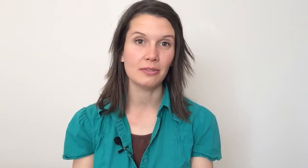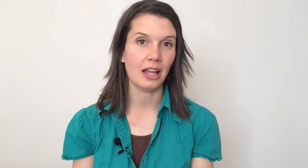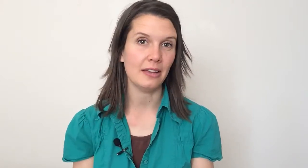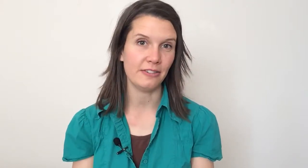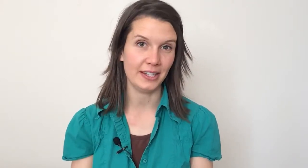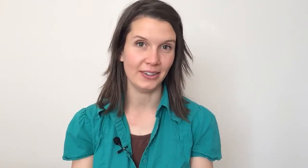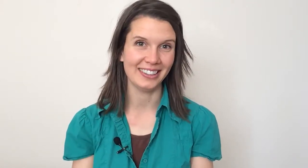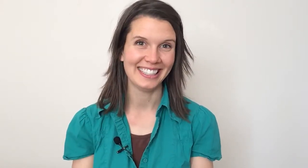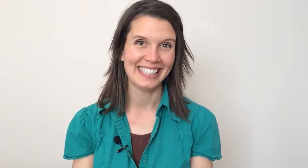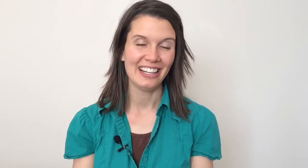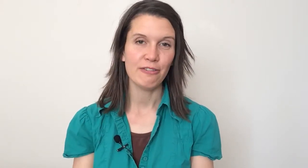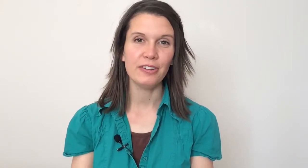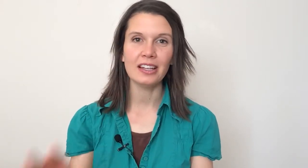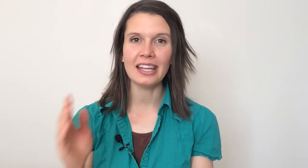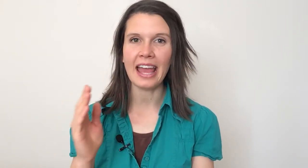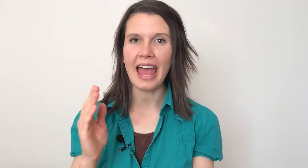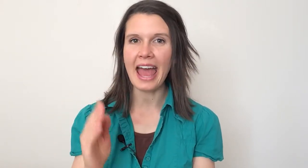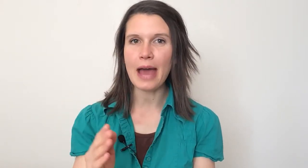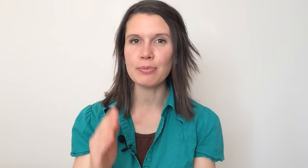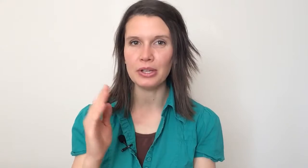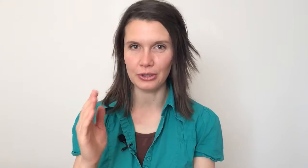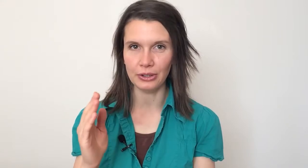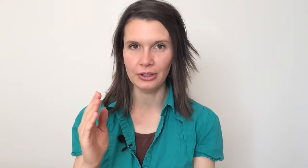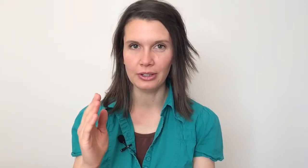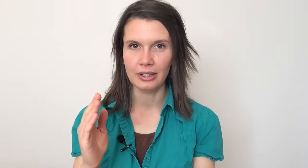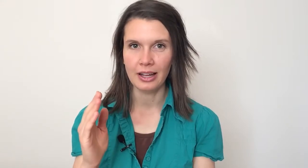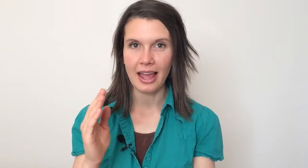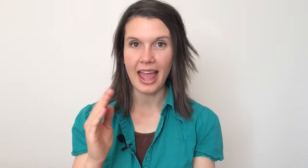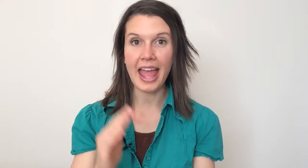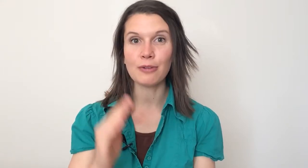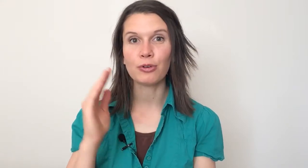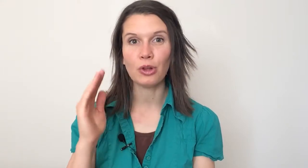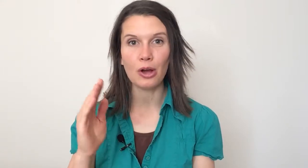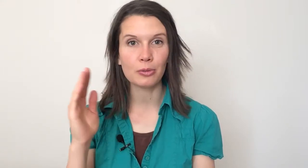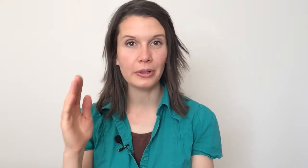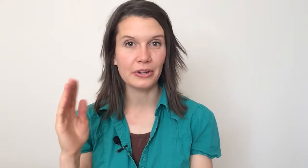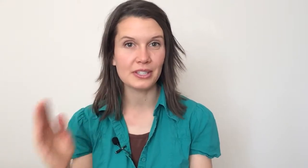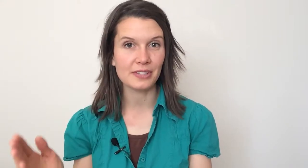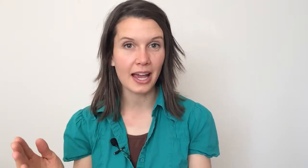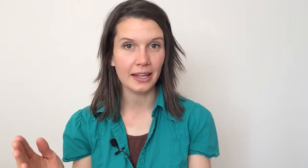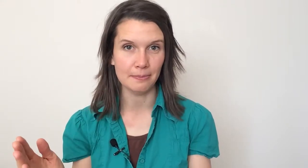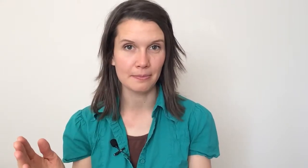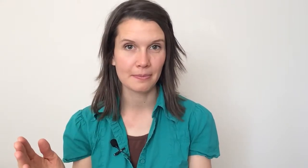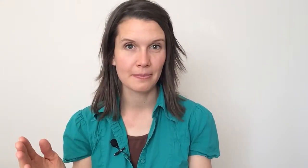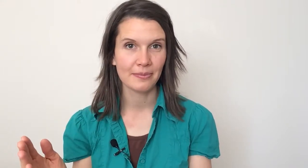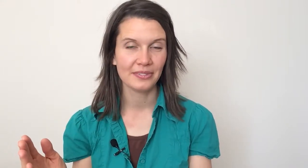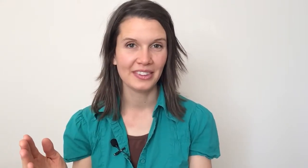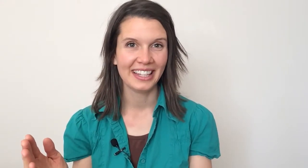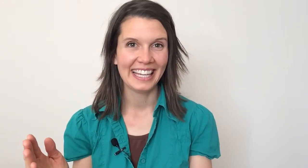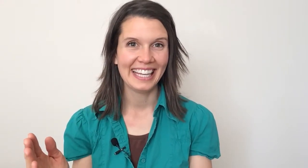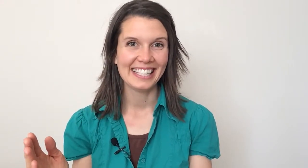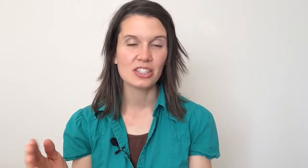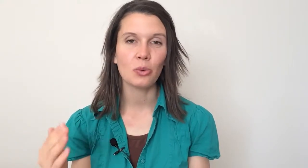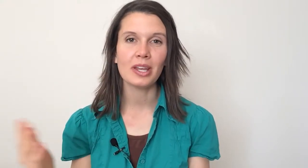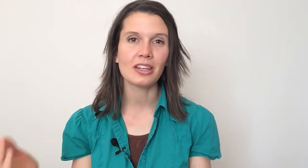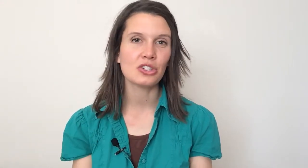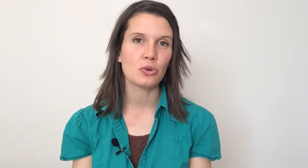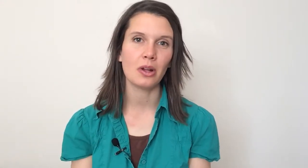of life here. Feeling happier and for longer periods of time. So we can enjoy